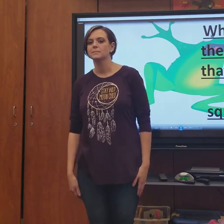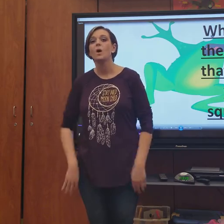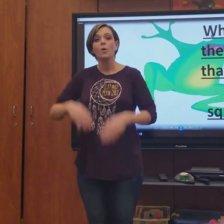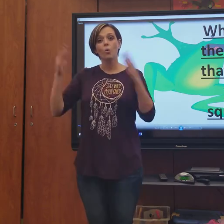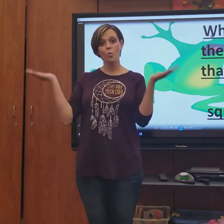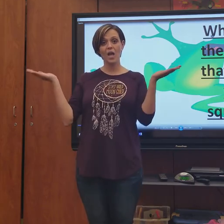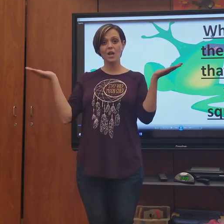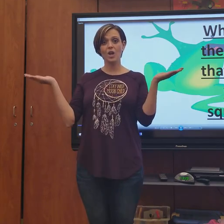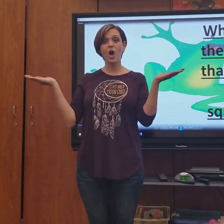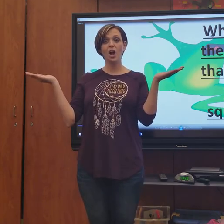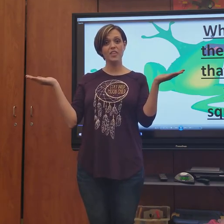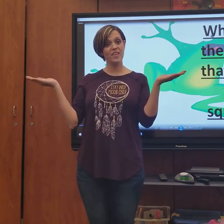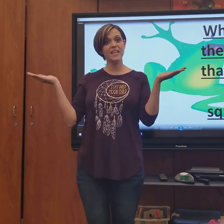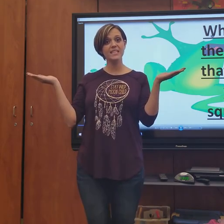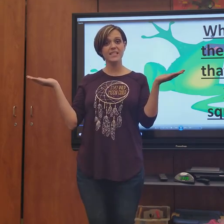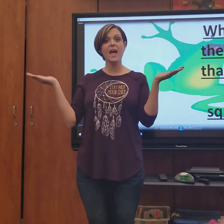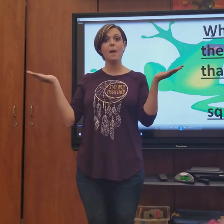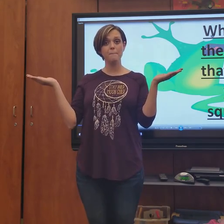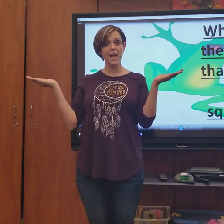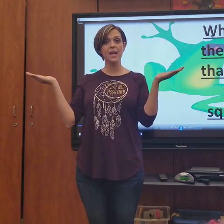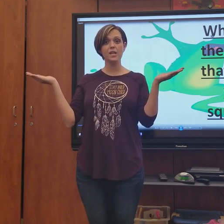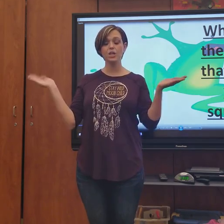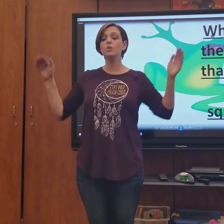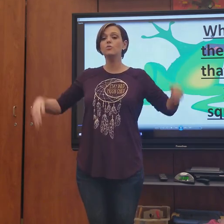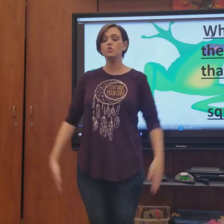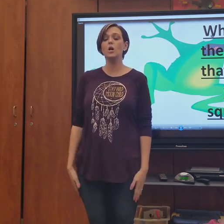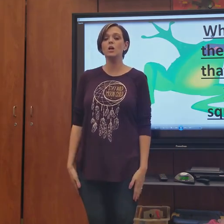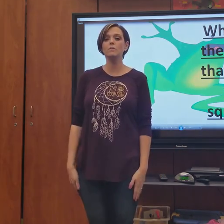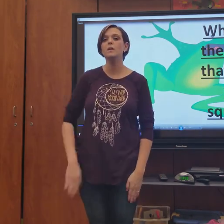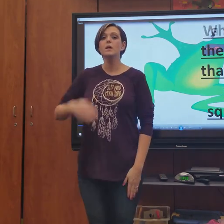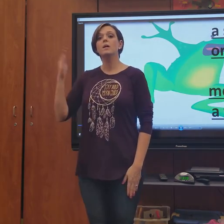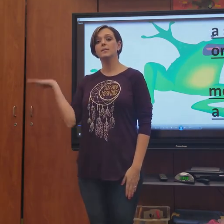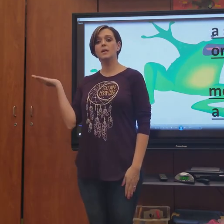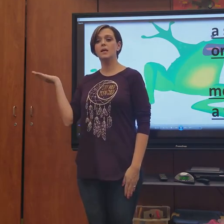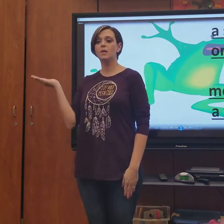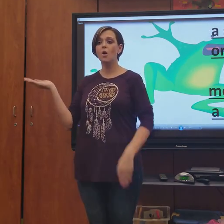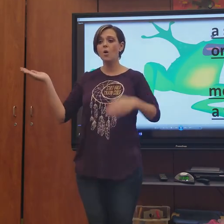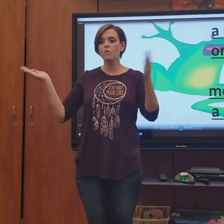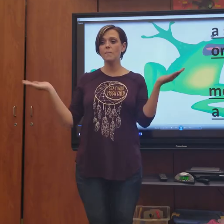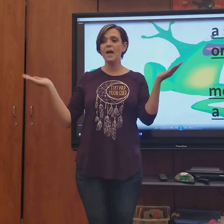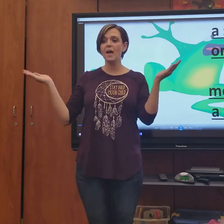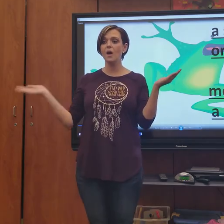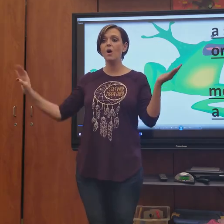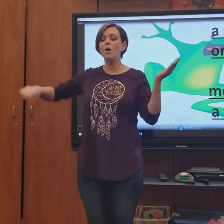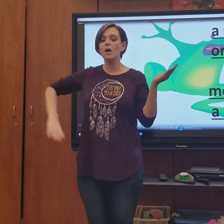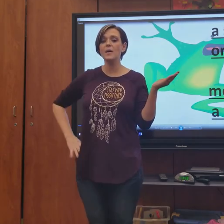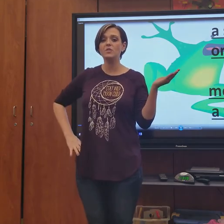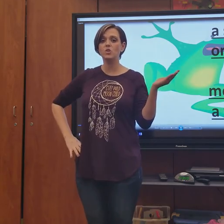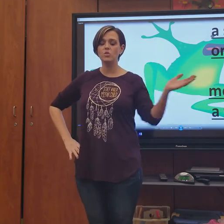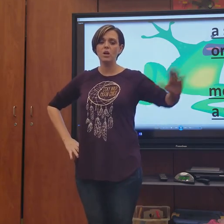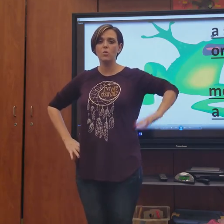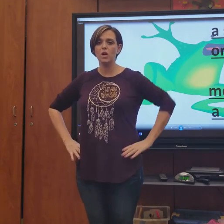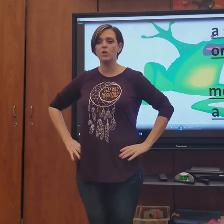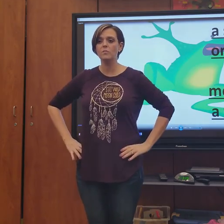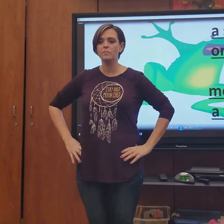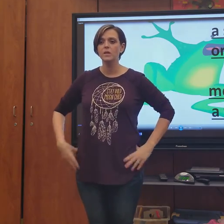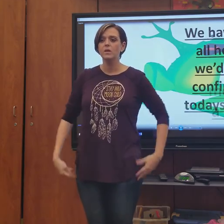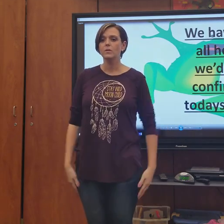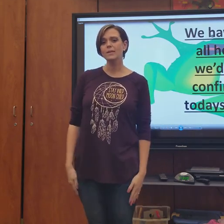What are the things that make you squirm? A snake or a bat or a mouse or a worm? We